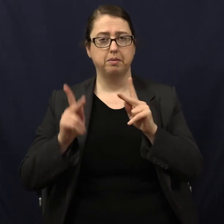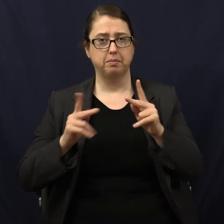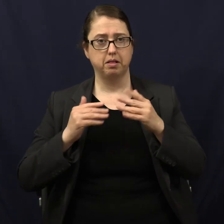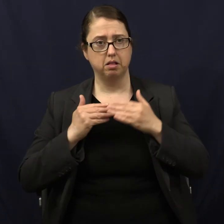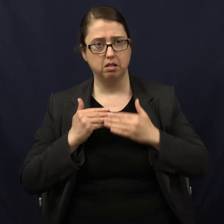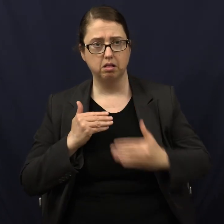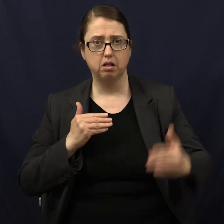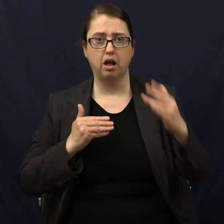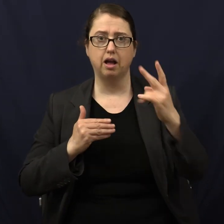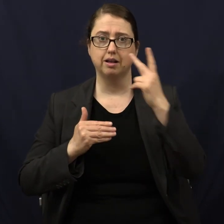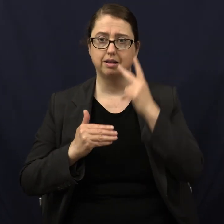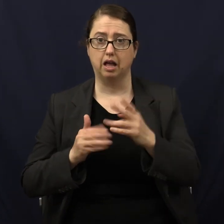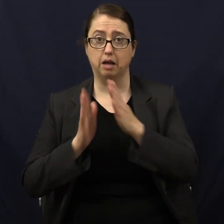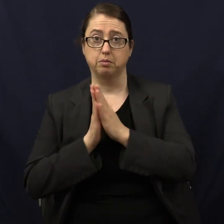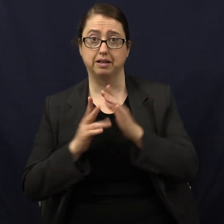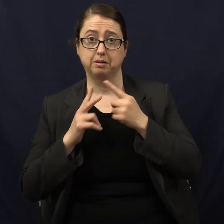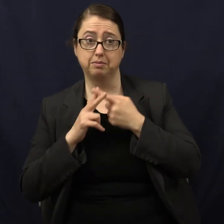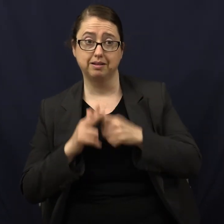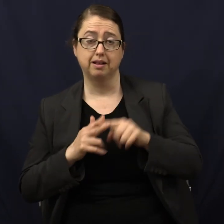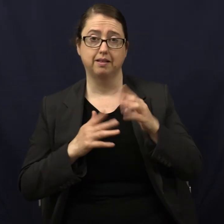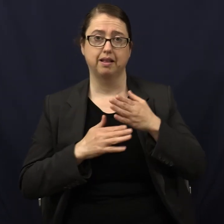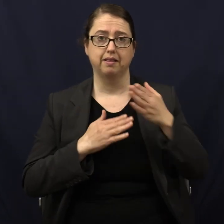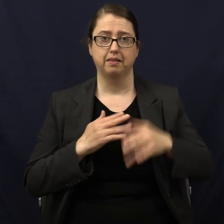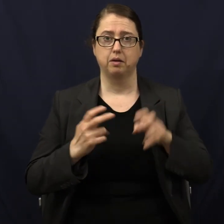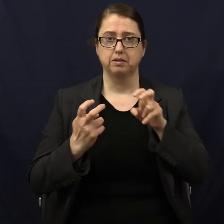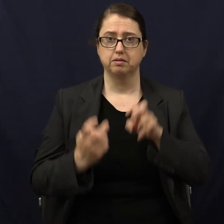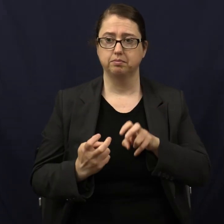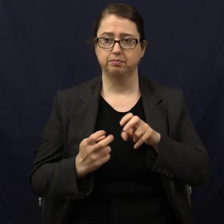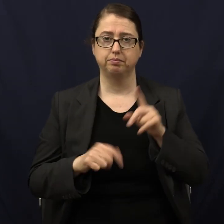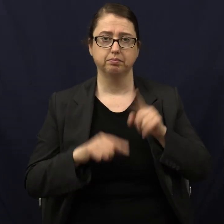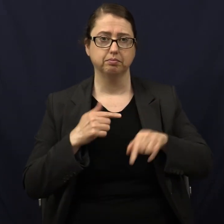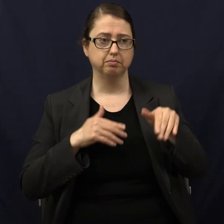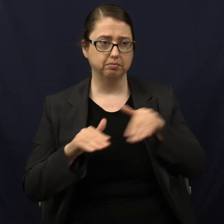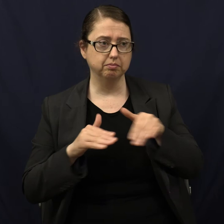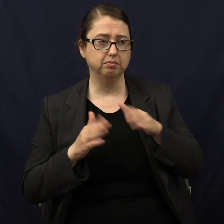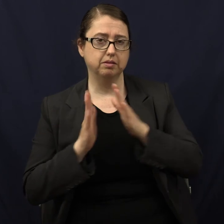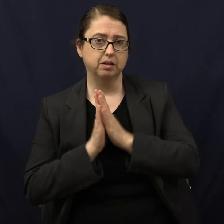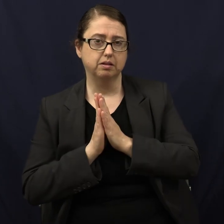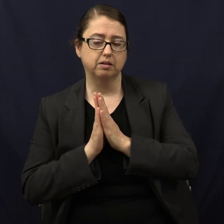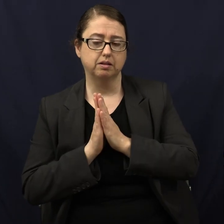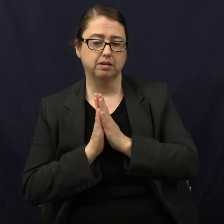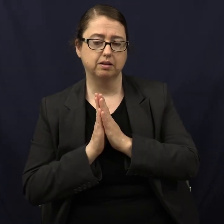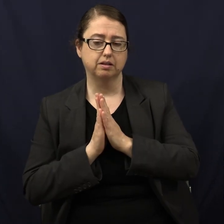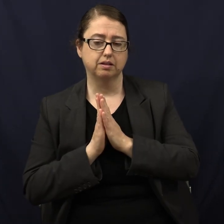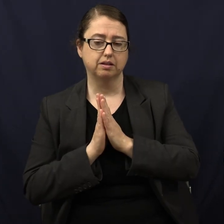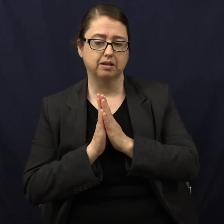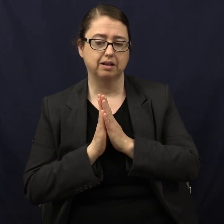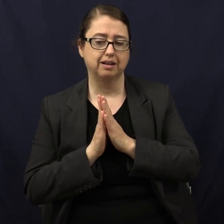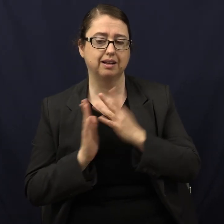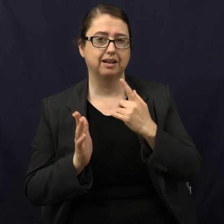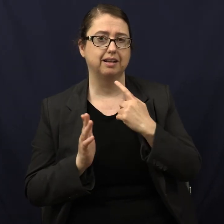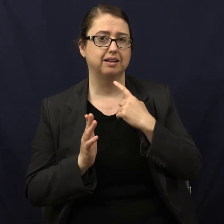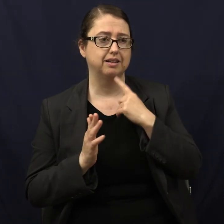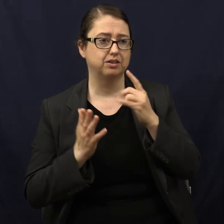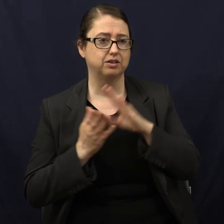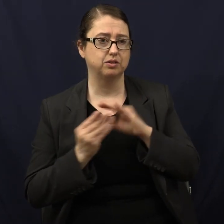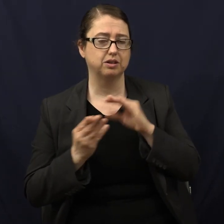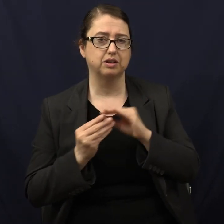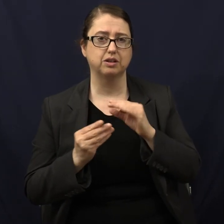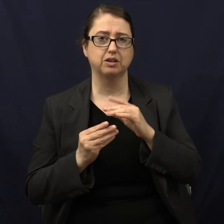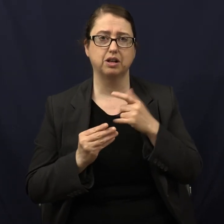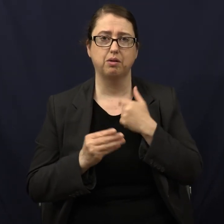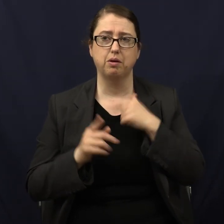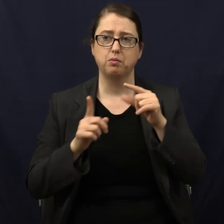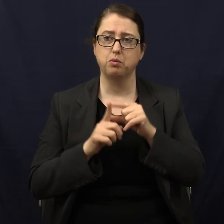prayed at the beginning and the end. They sat down. I'm like, what's wrong? I can't walk. Okay, let's pray. Well, let me tell you the story. No, no, no. Let's just pray. And I'm like, what